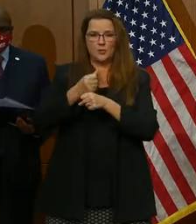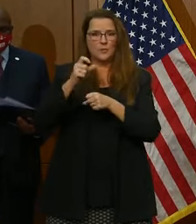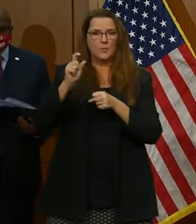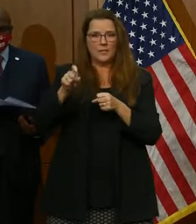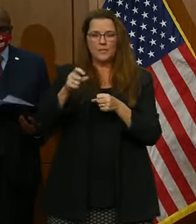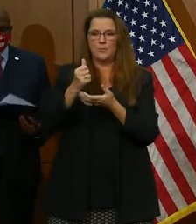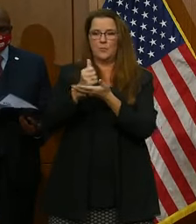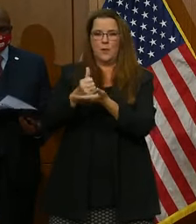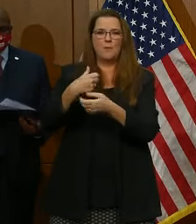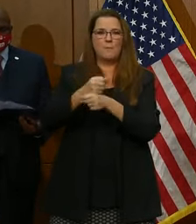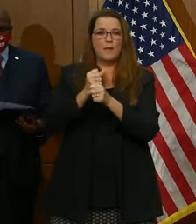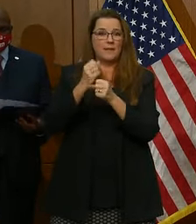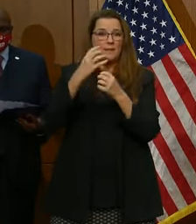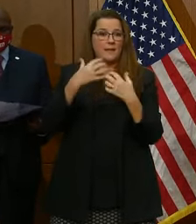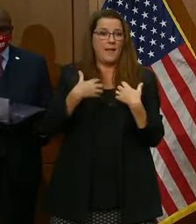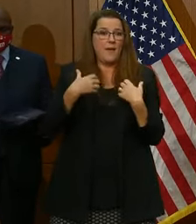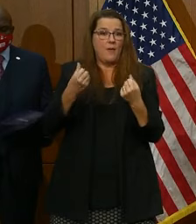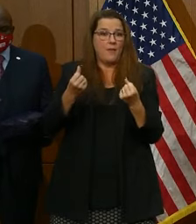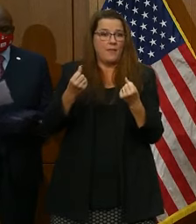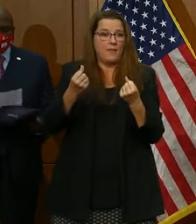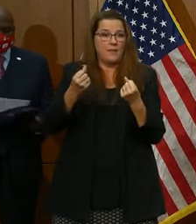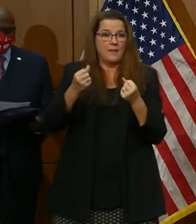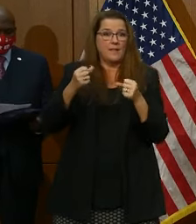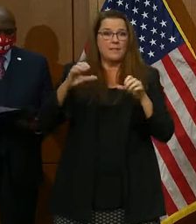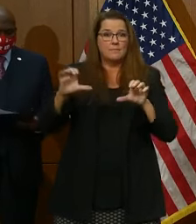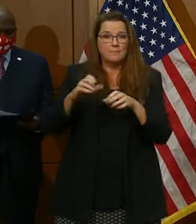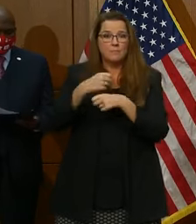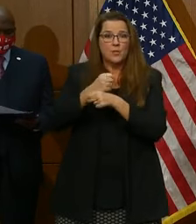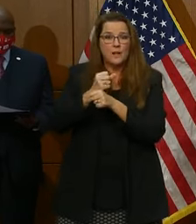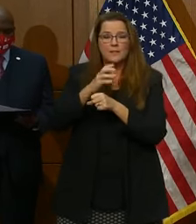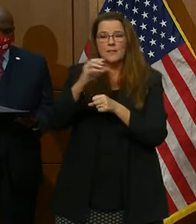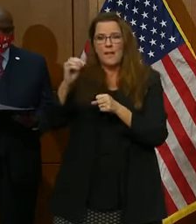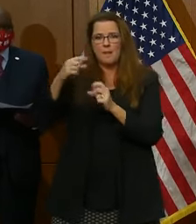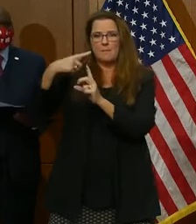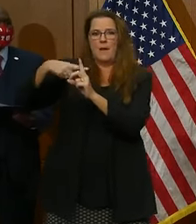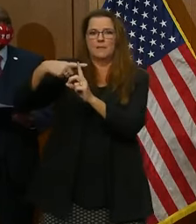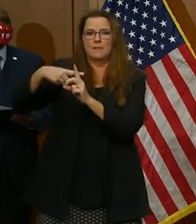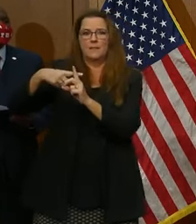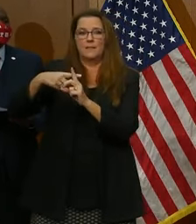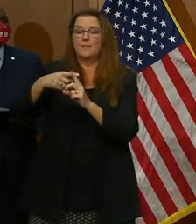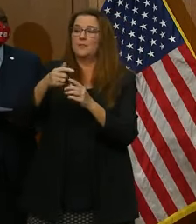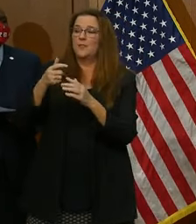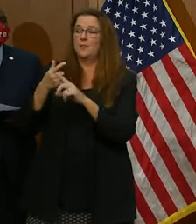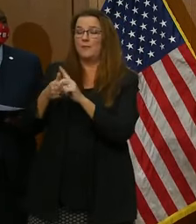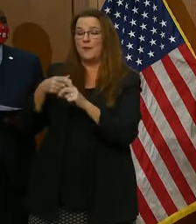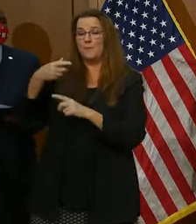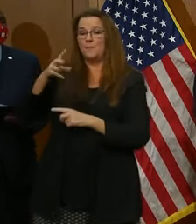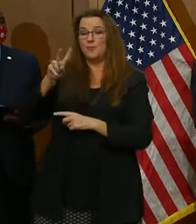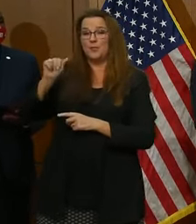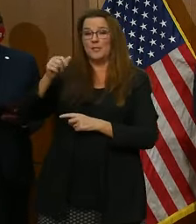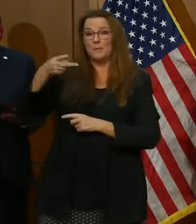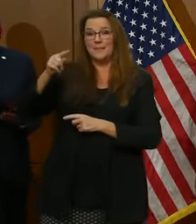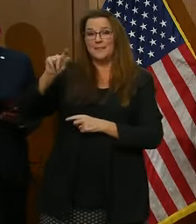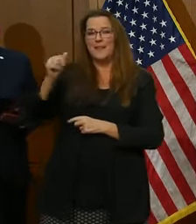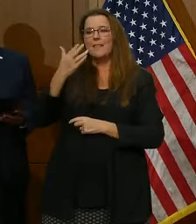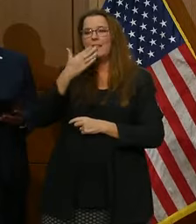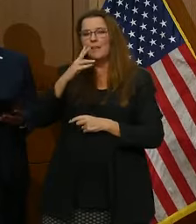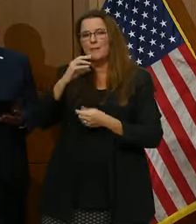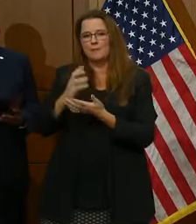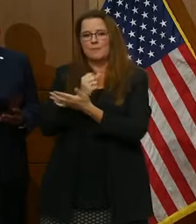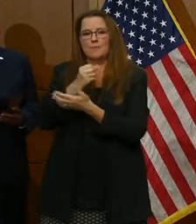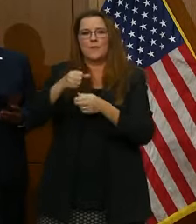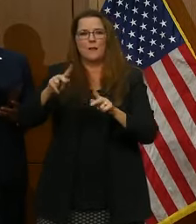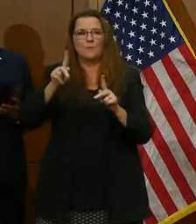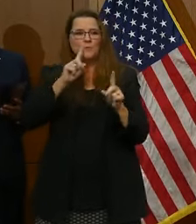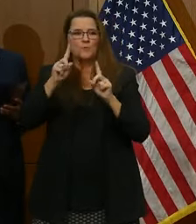productive one. On behalf of Virginia PTA, thank you for the opportunity to speak today and be safe. Thank you so much,